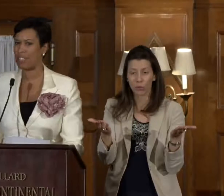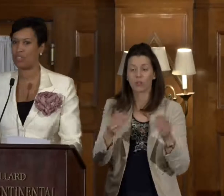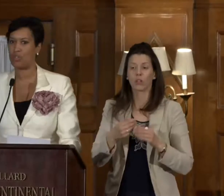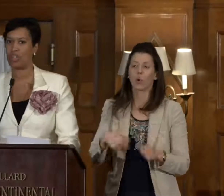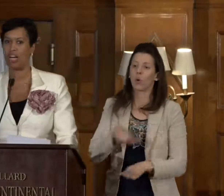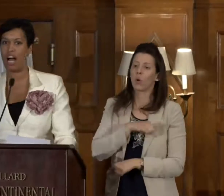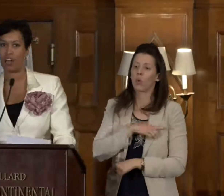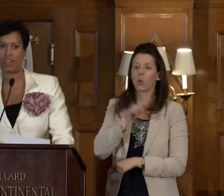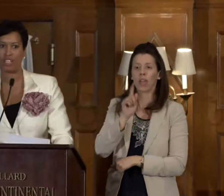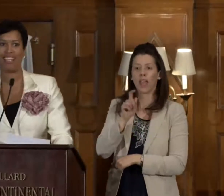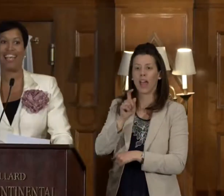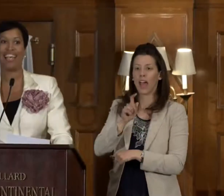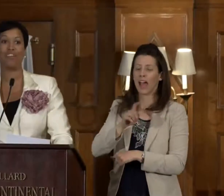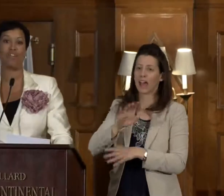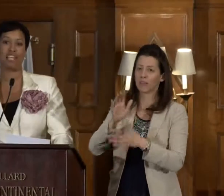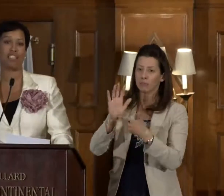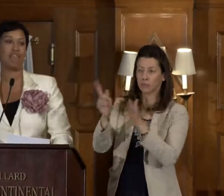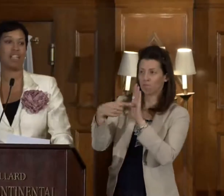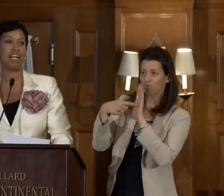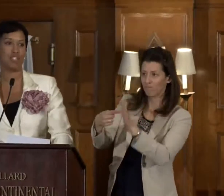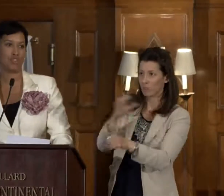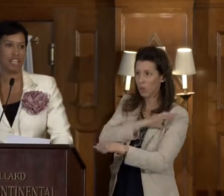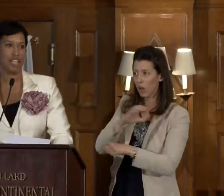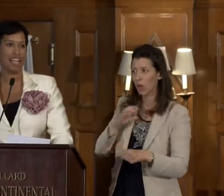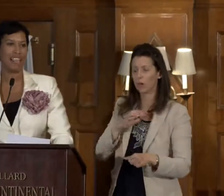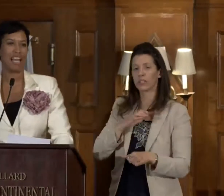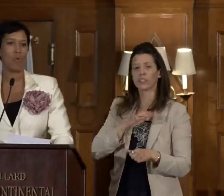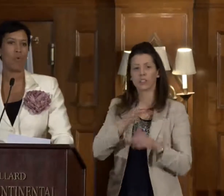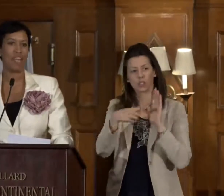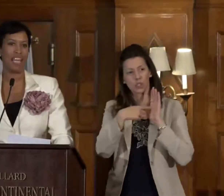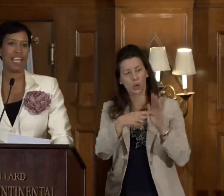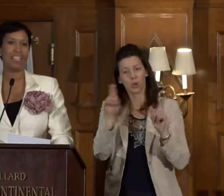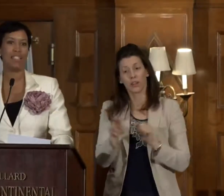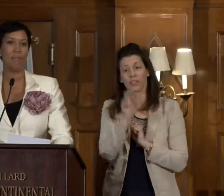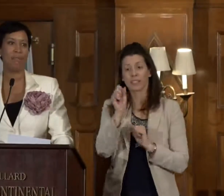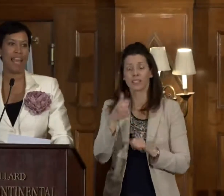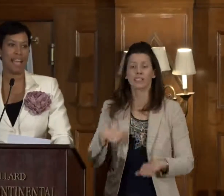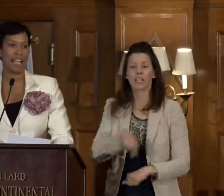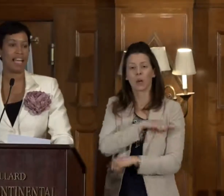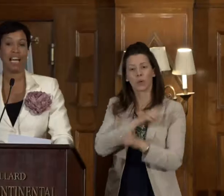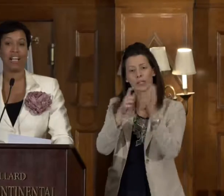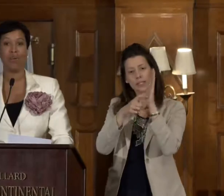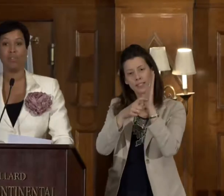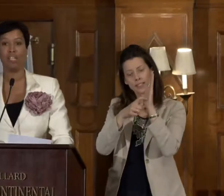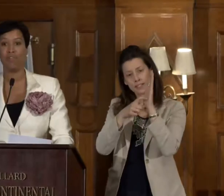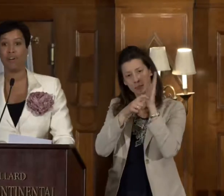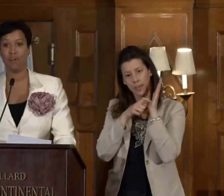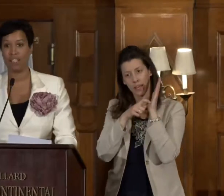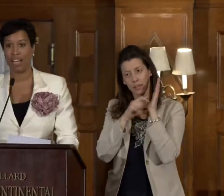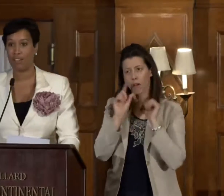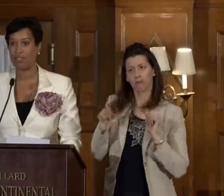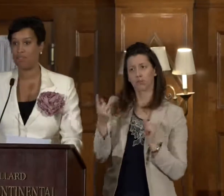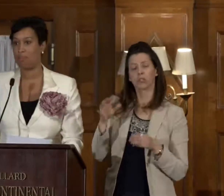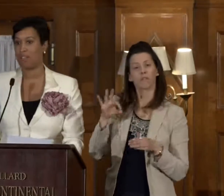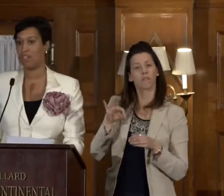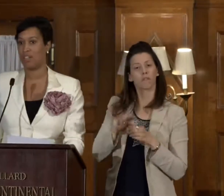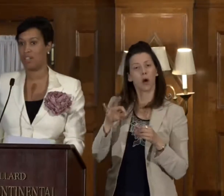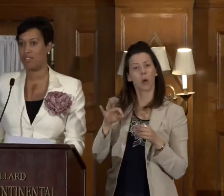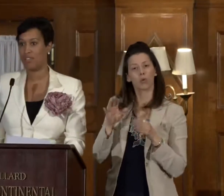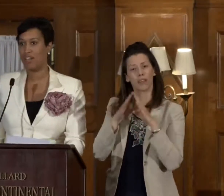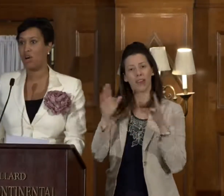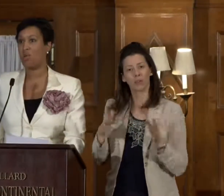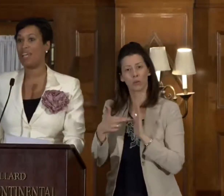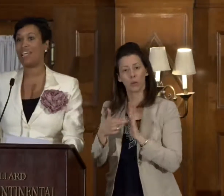bold message to the Congress and the rest of the country that we demand not only a vote in the House of